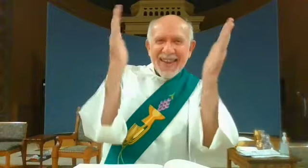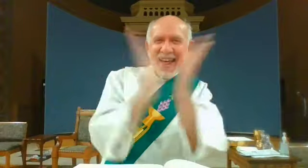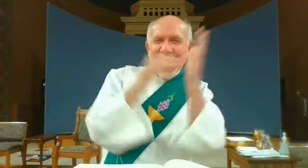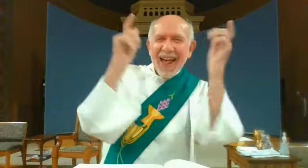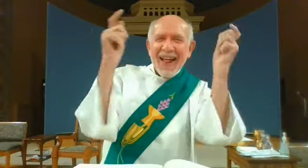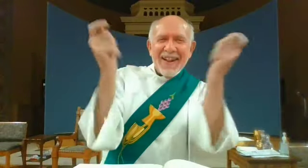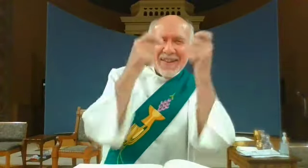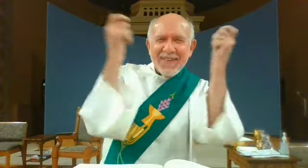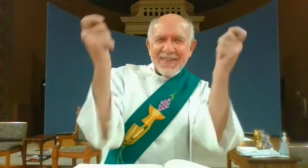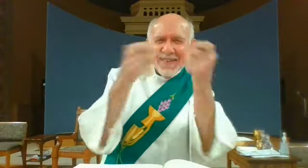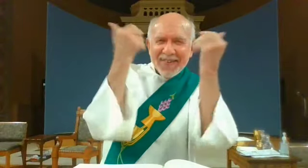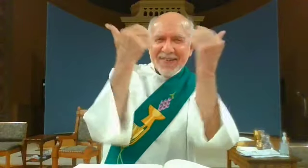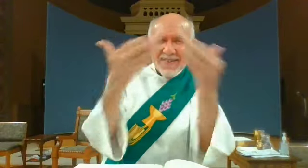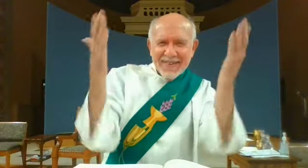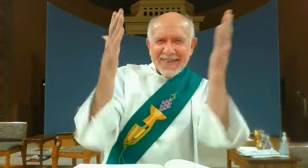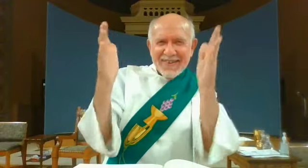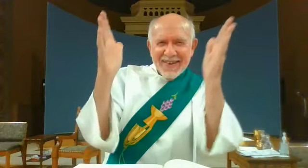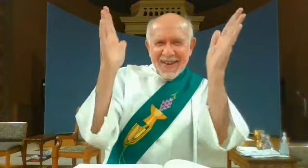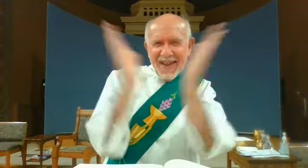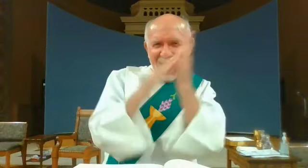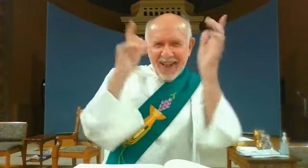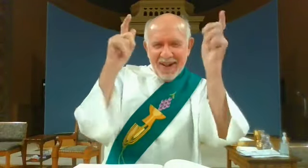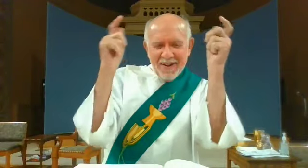alleluia alleluia